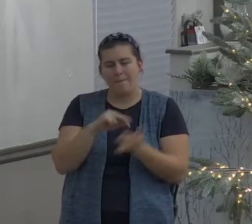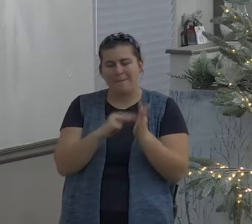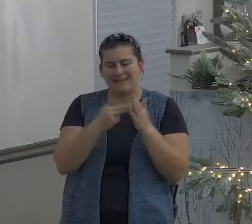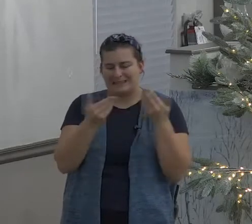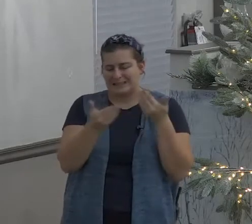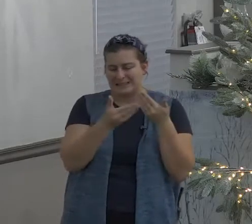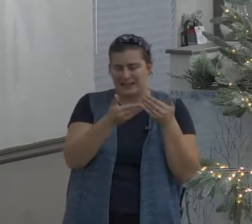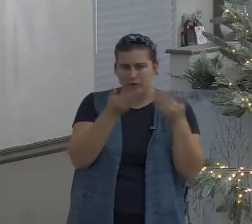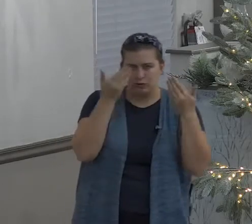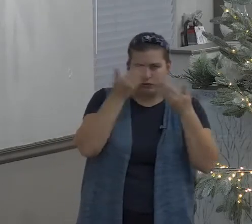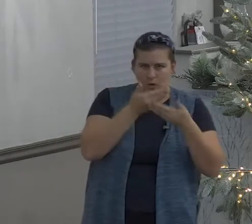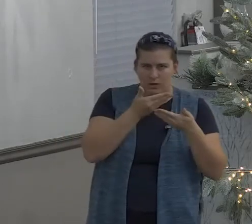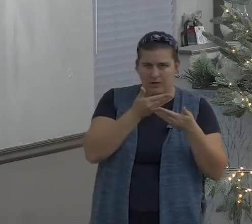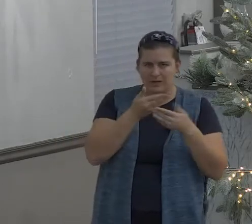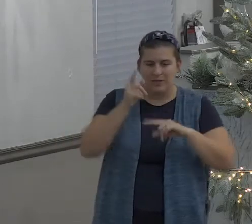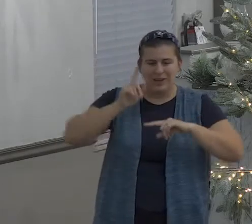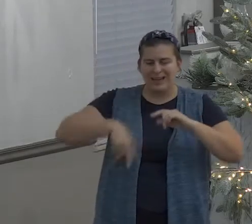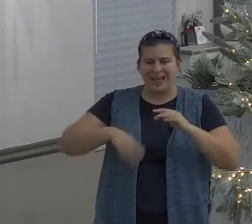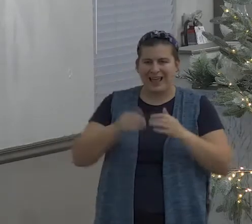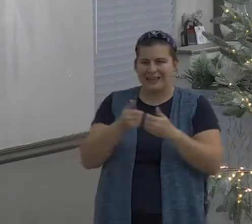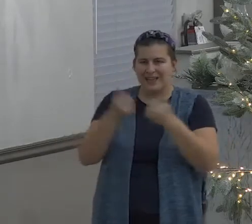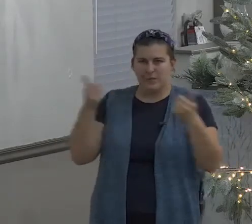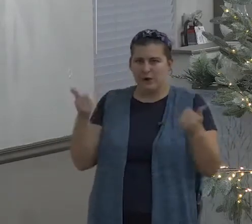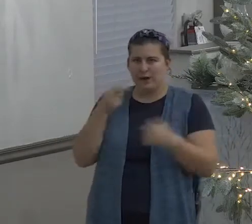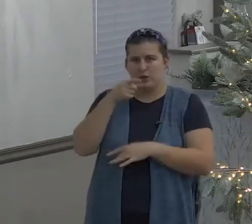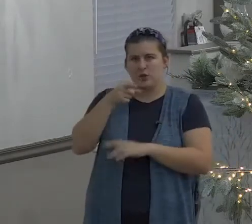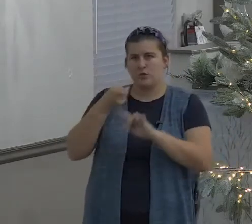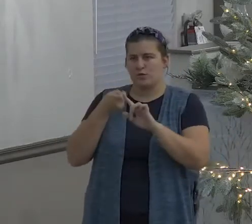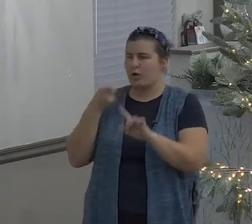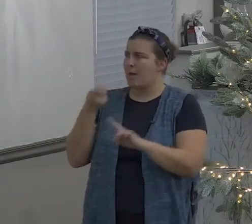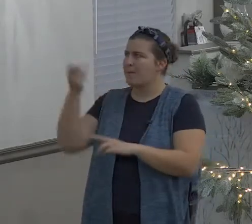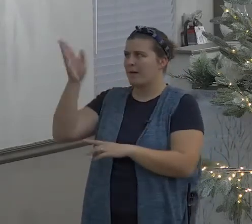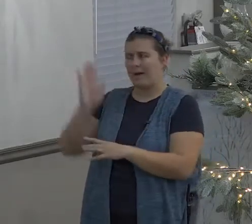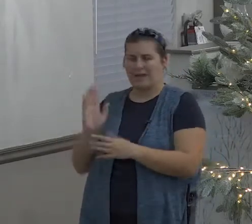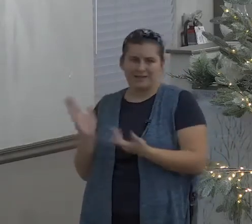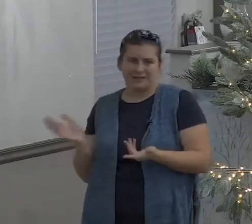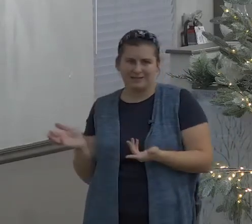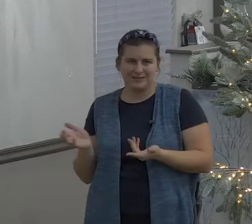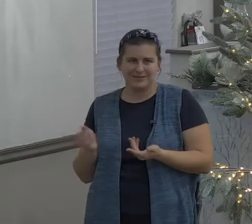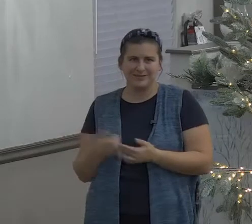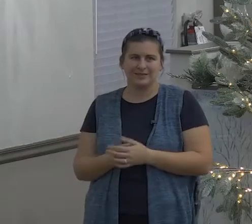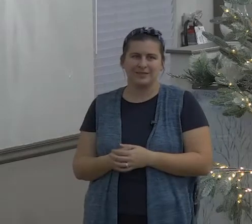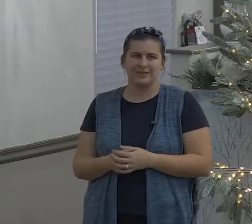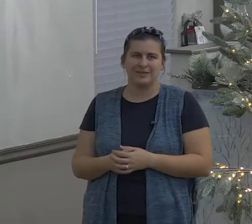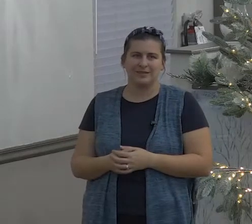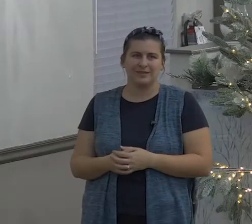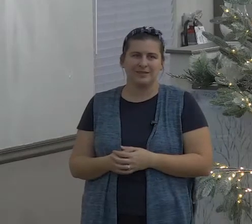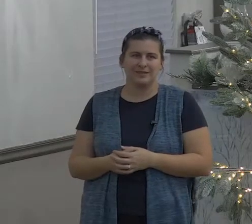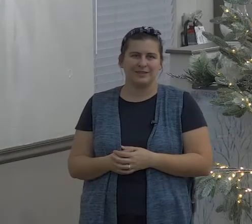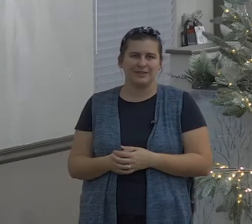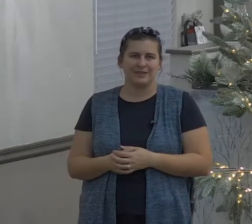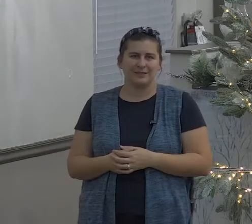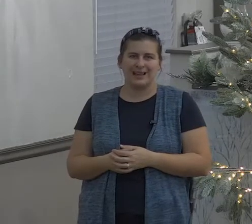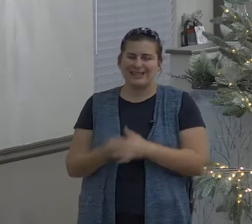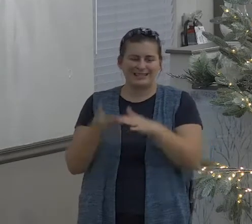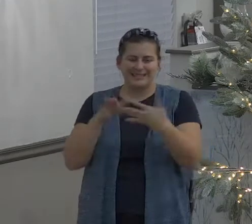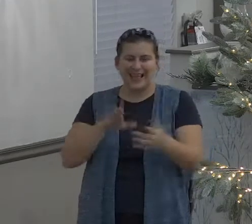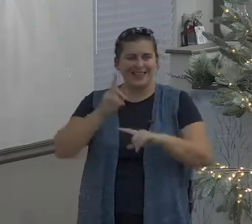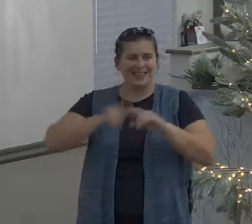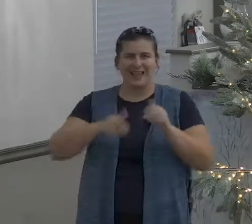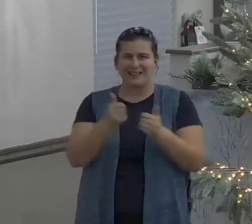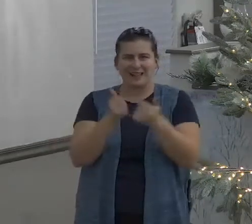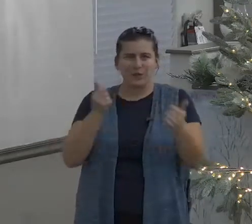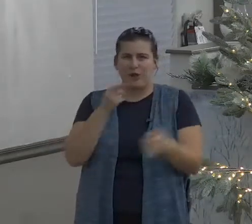it could be the valley of the shadow of death but understand the wording there shadow cannot